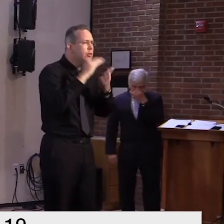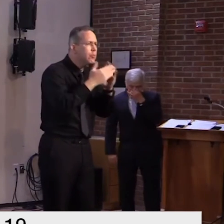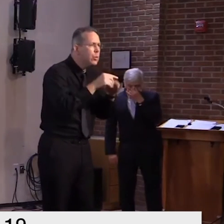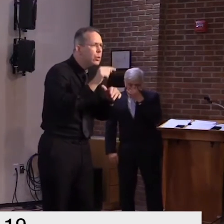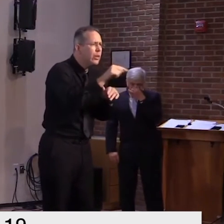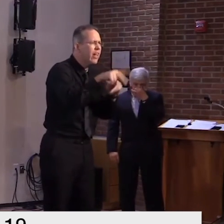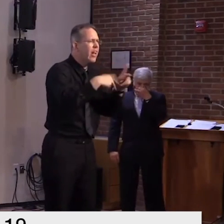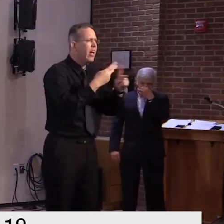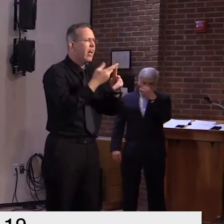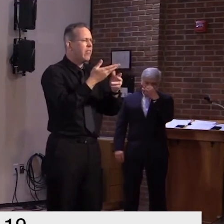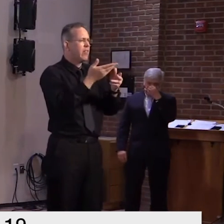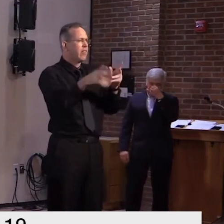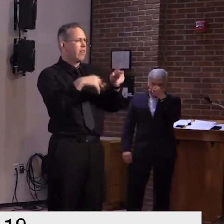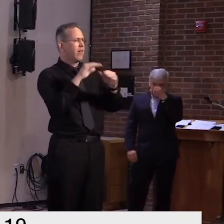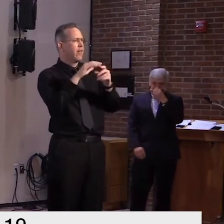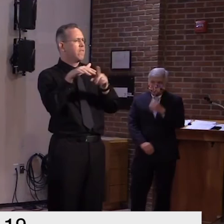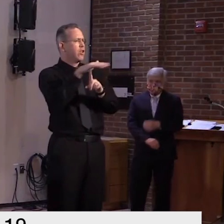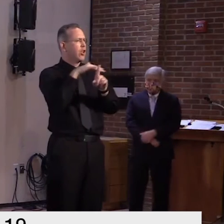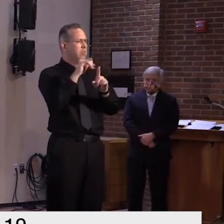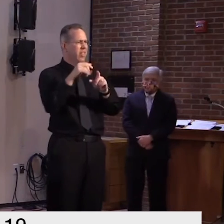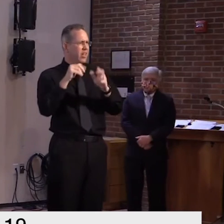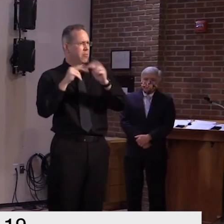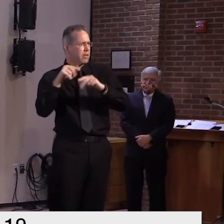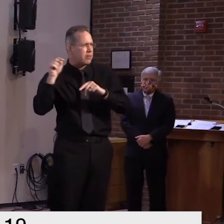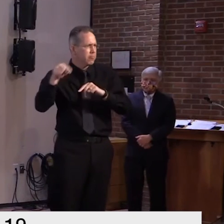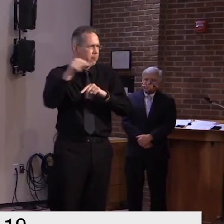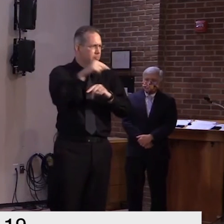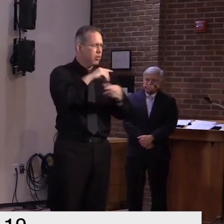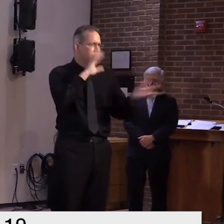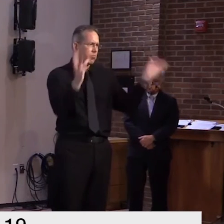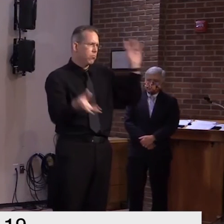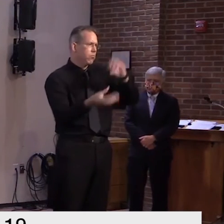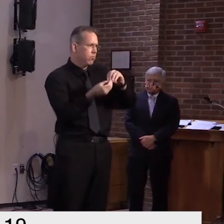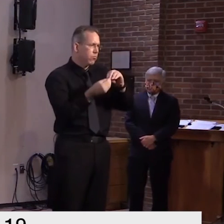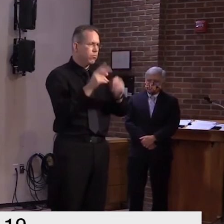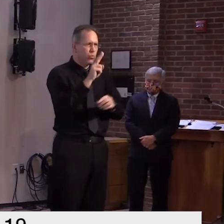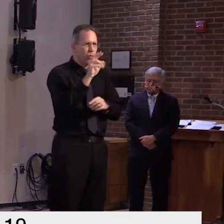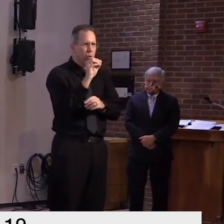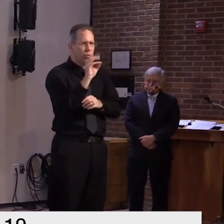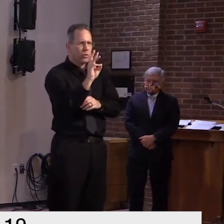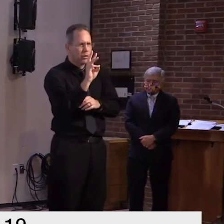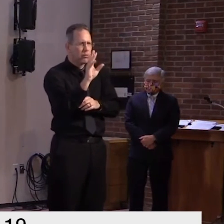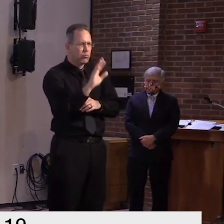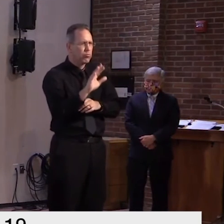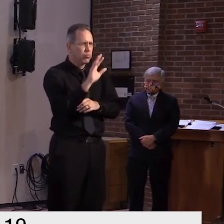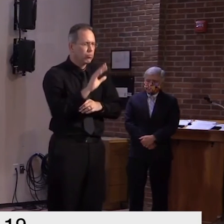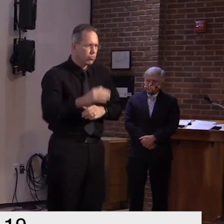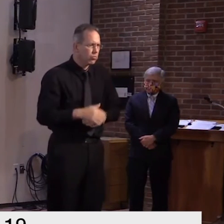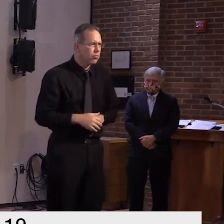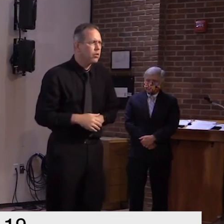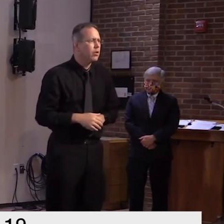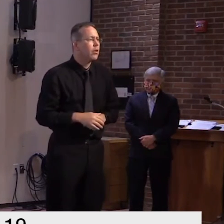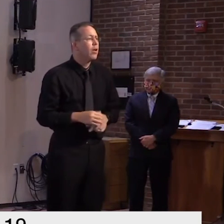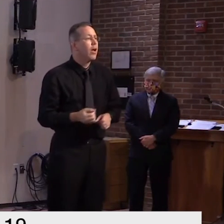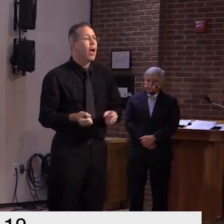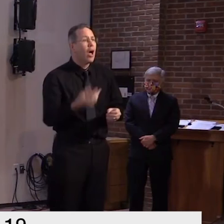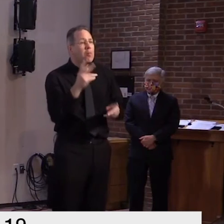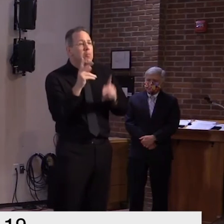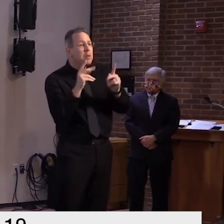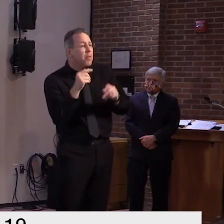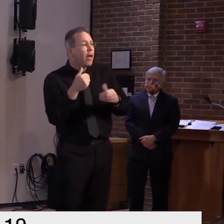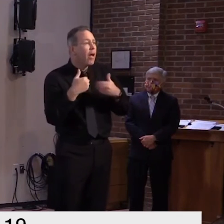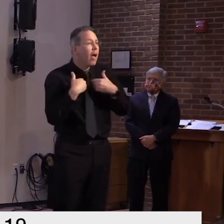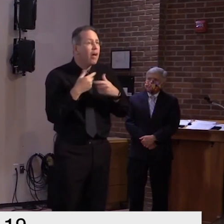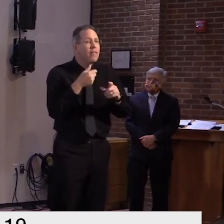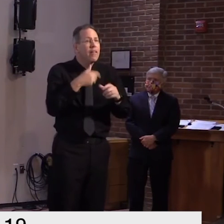but we are including all of them in the guidance i can't give you actual numbers but it's between three and four